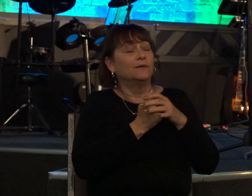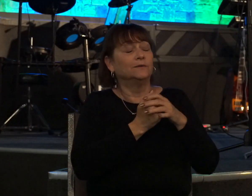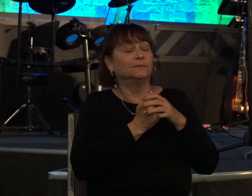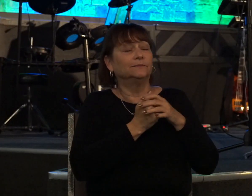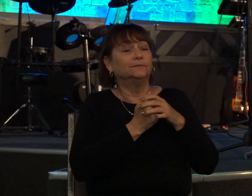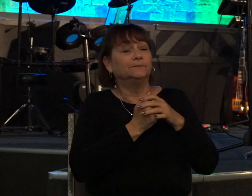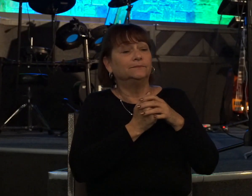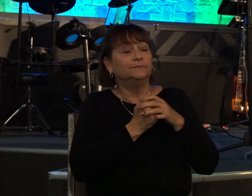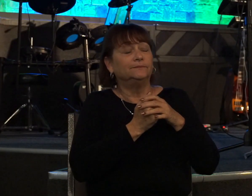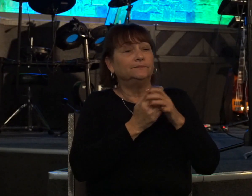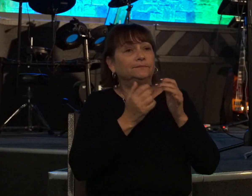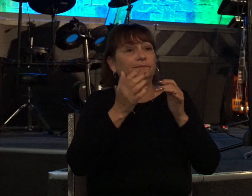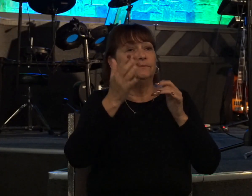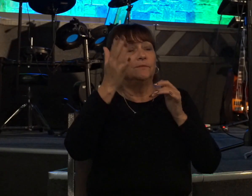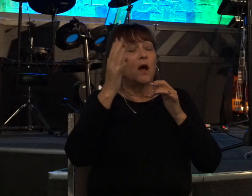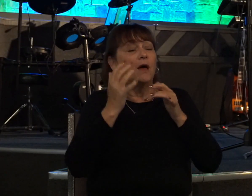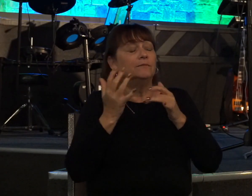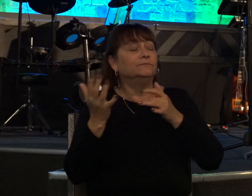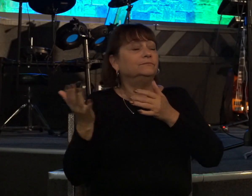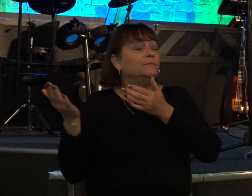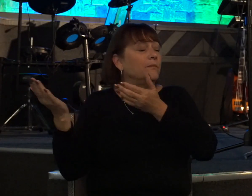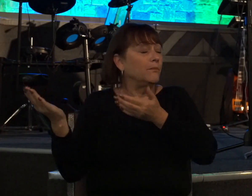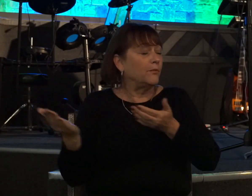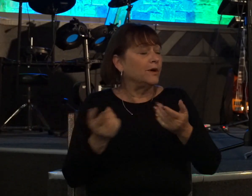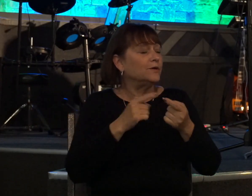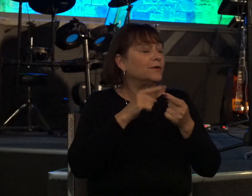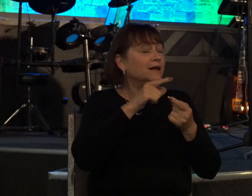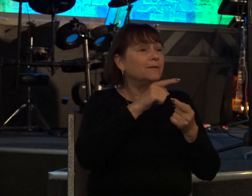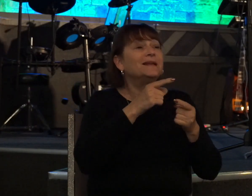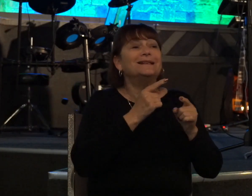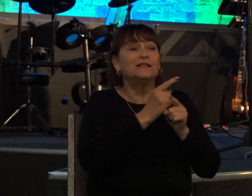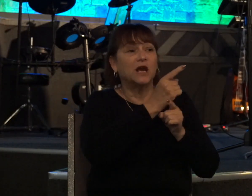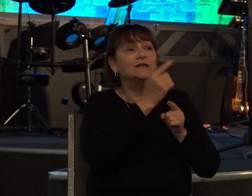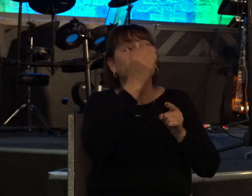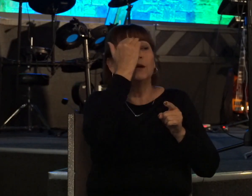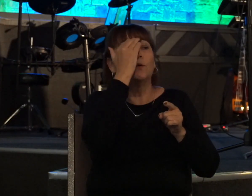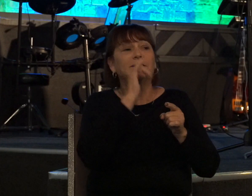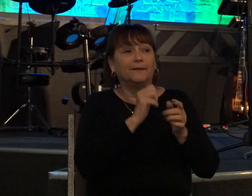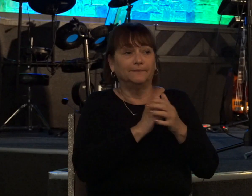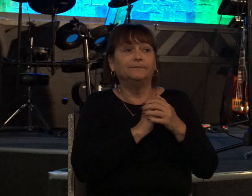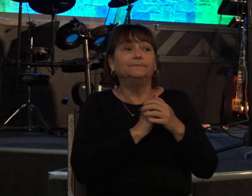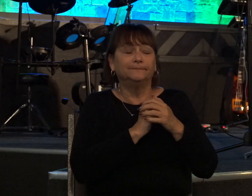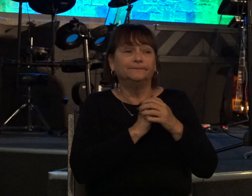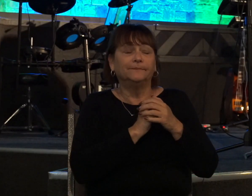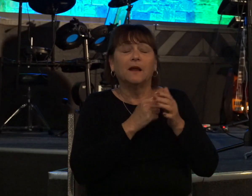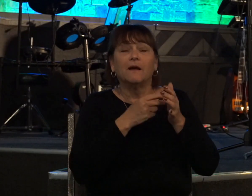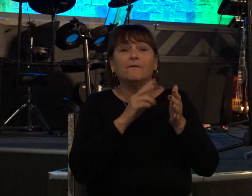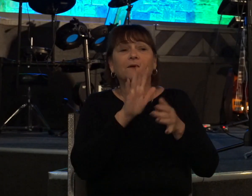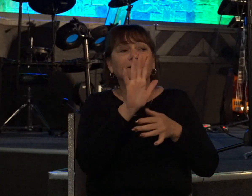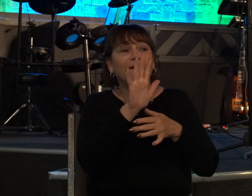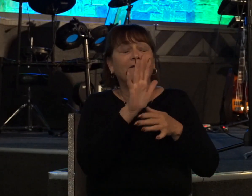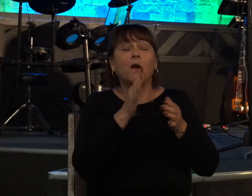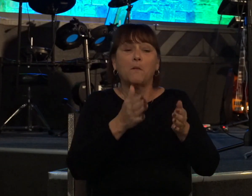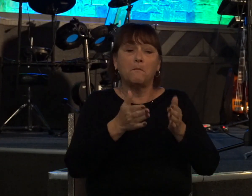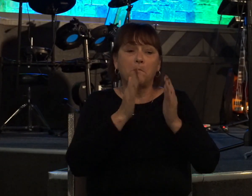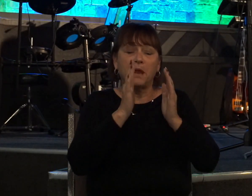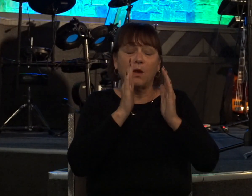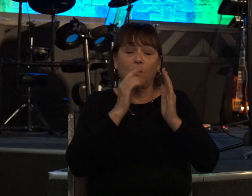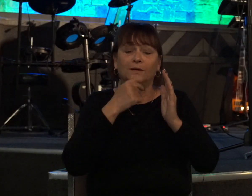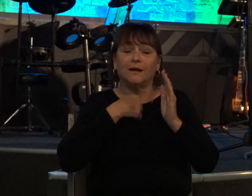God bring upon him in our text tonight he says is just verse 5 behold I was brought forth